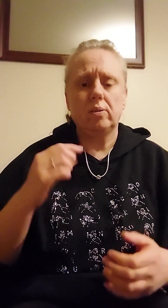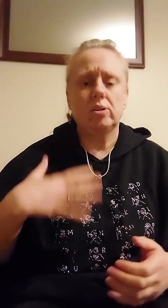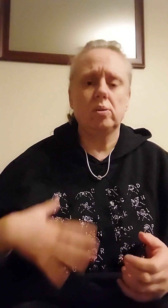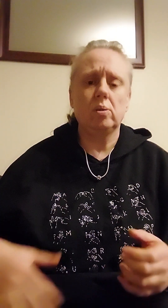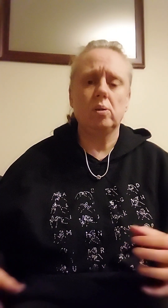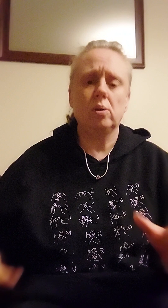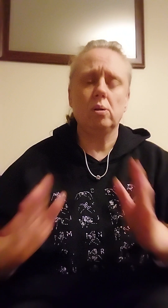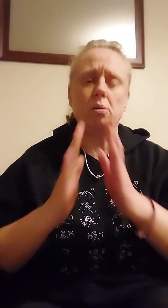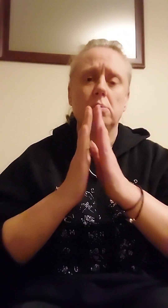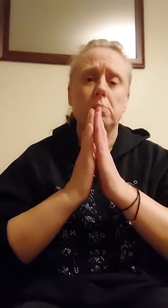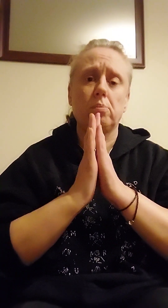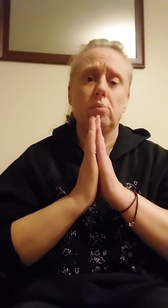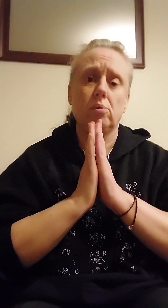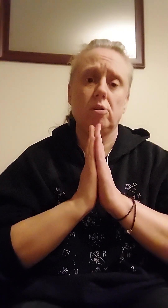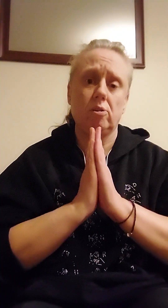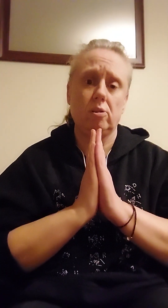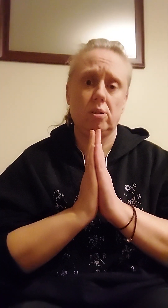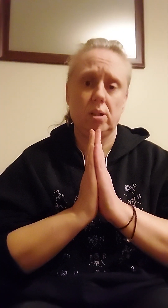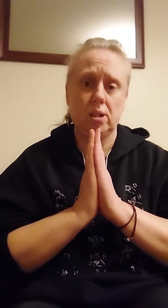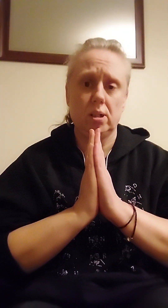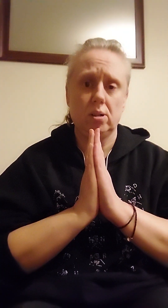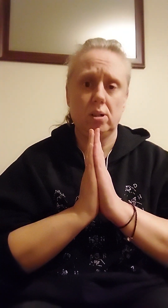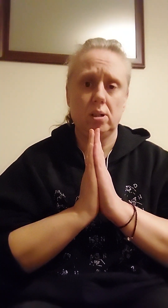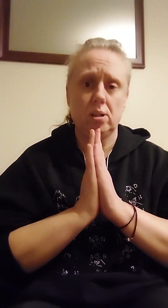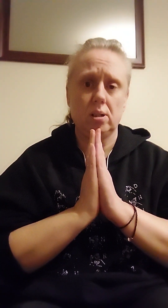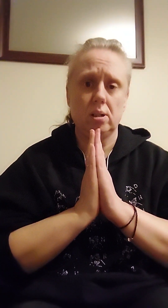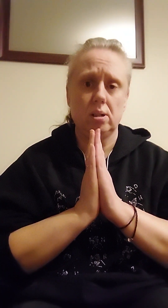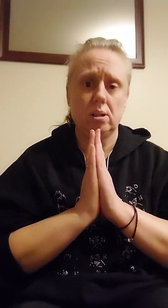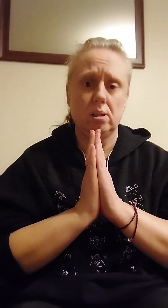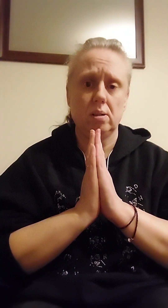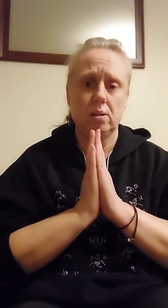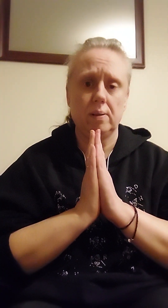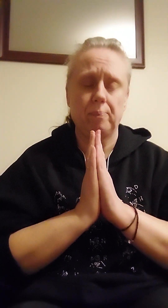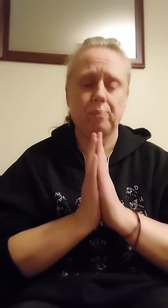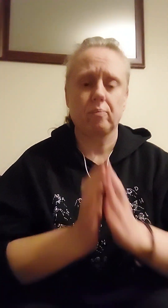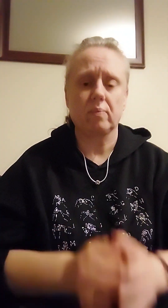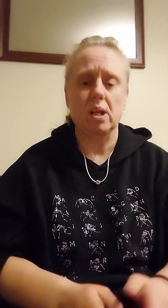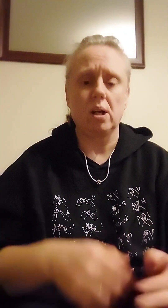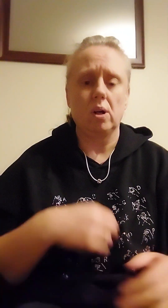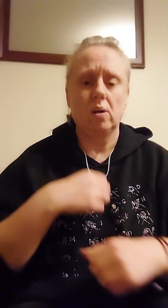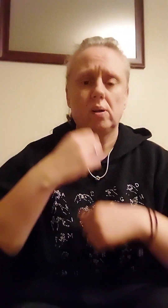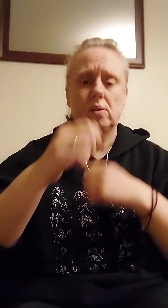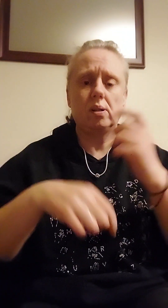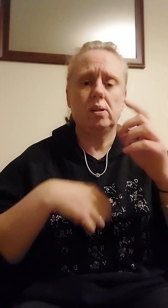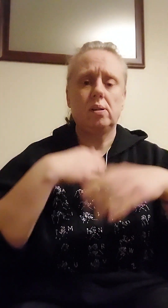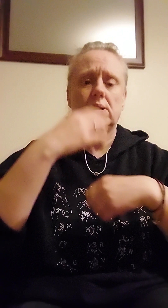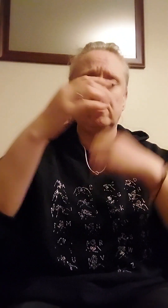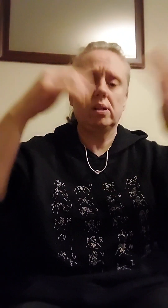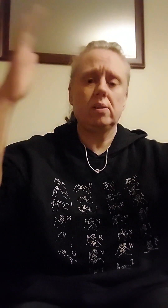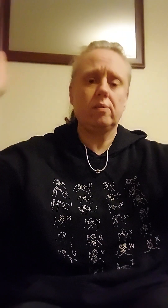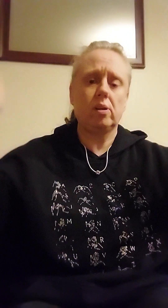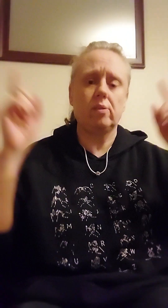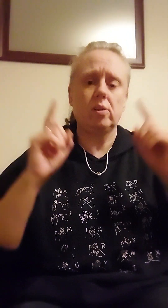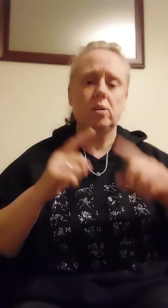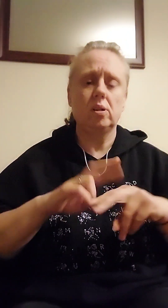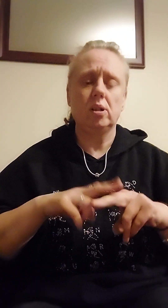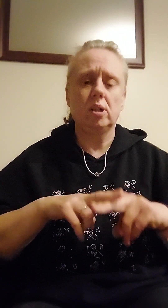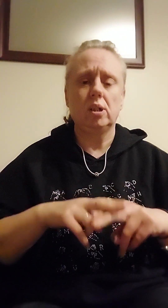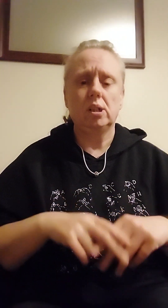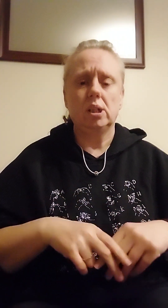to See Who play me Can't Please